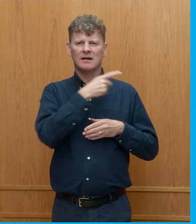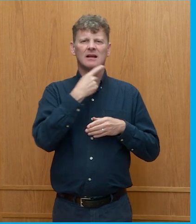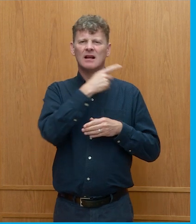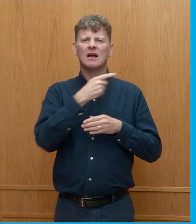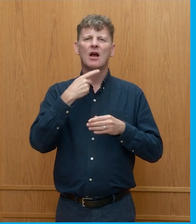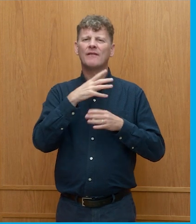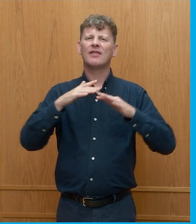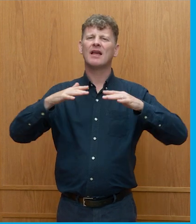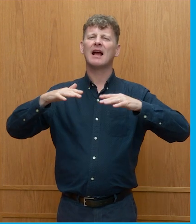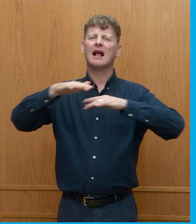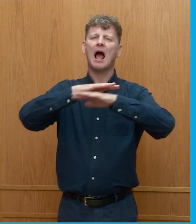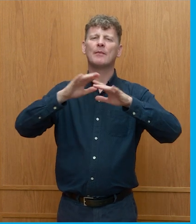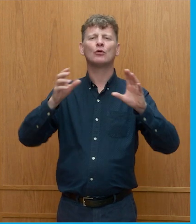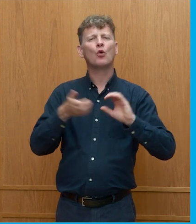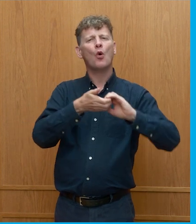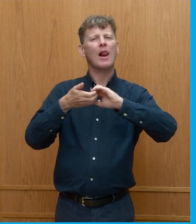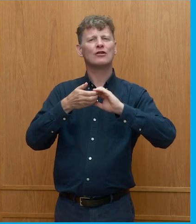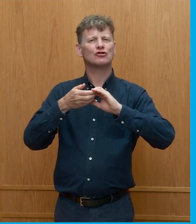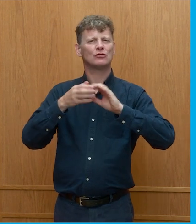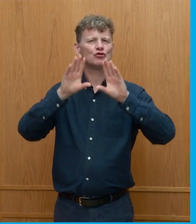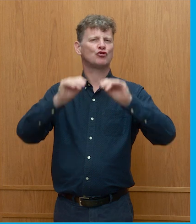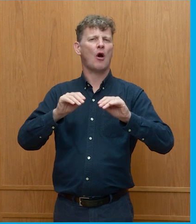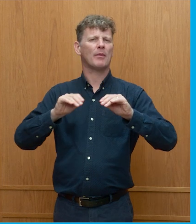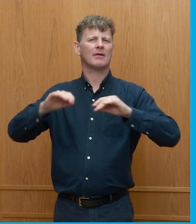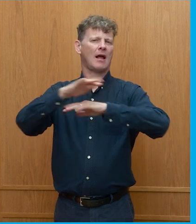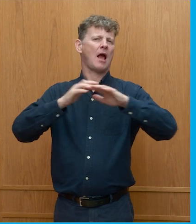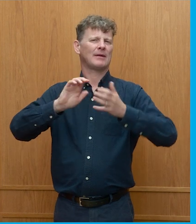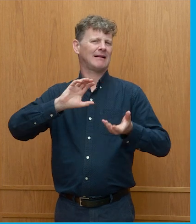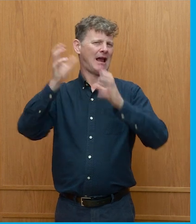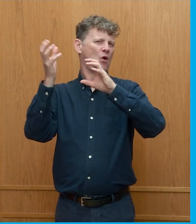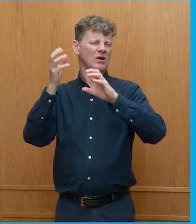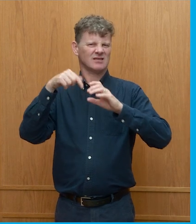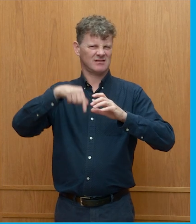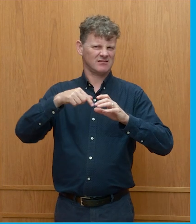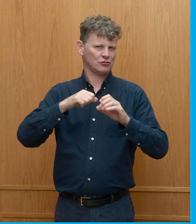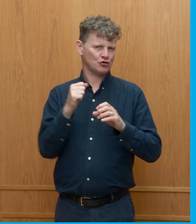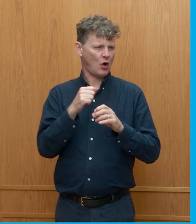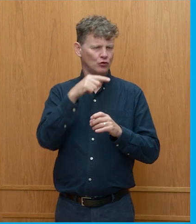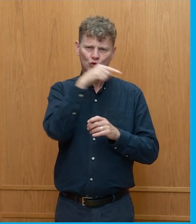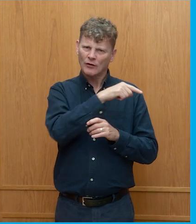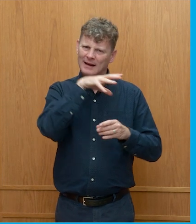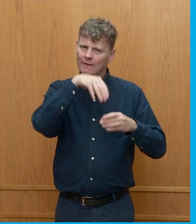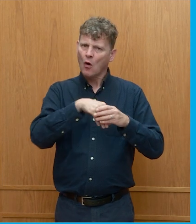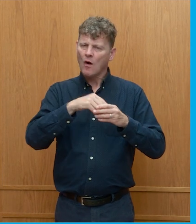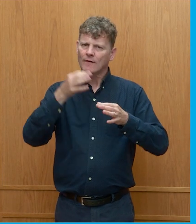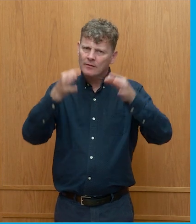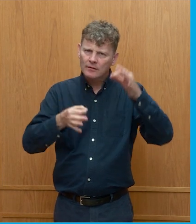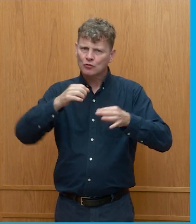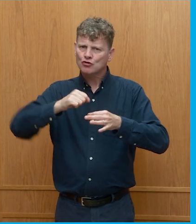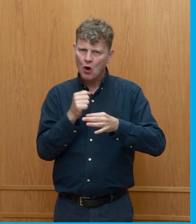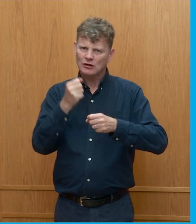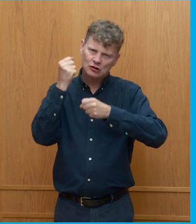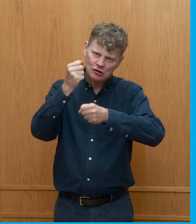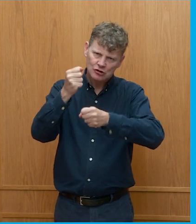here in Scotland, as well as a multitude of other different parts that you've played in the Scottish consideration of